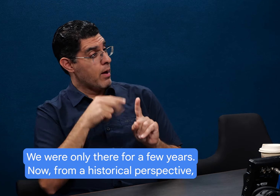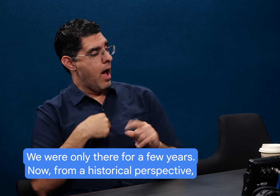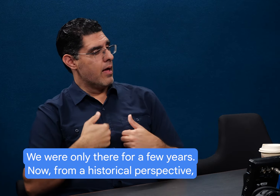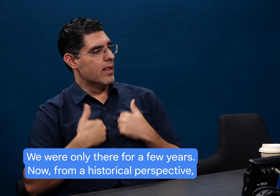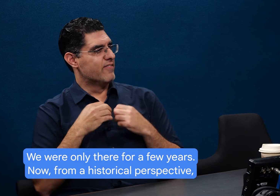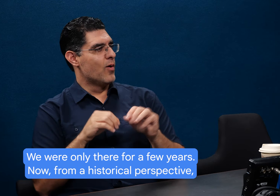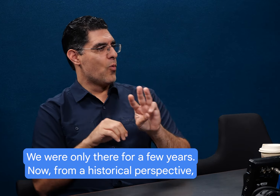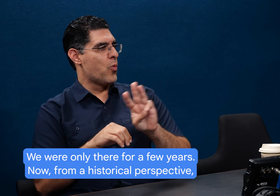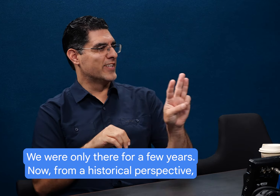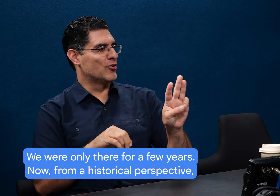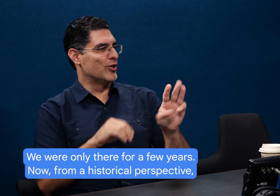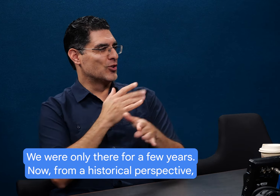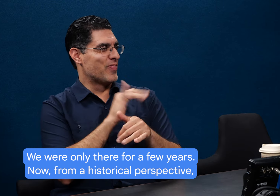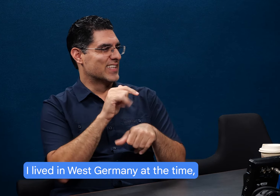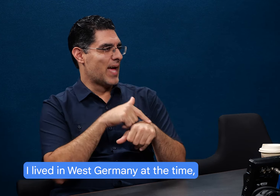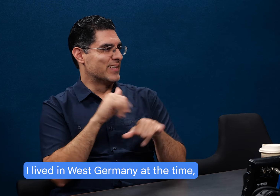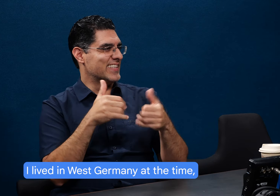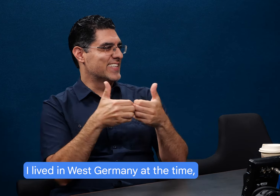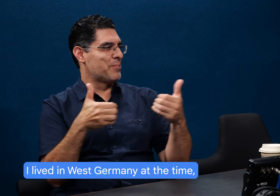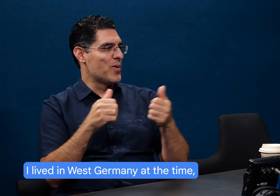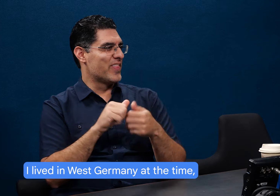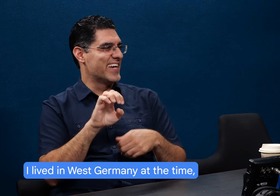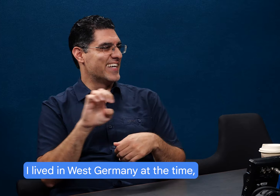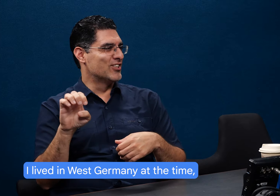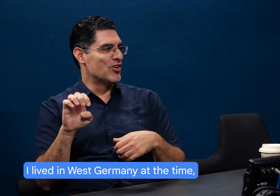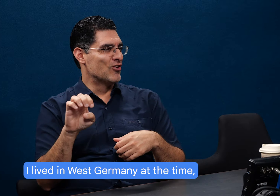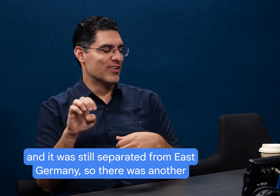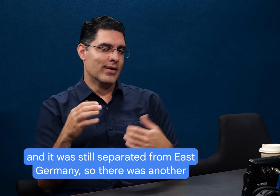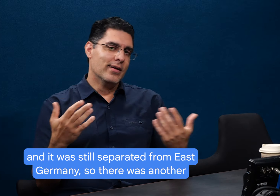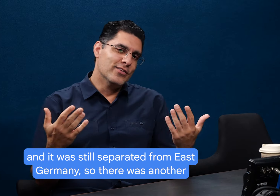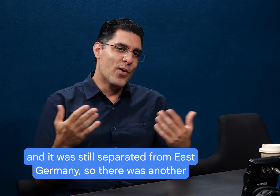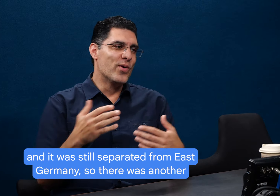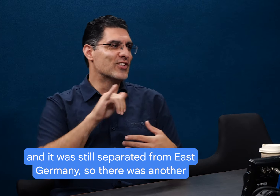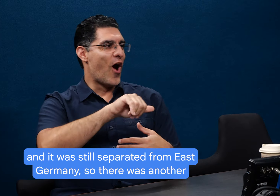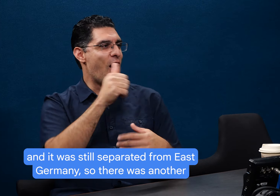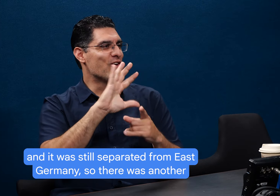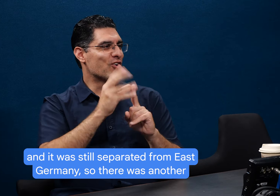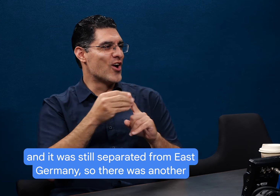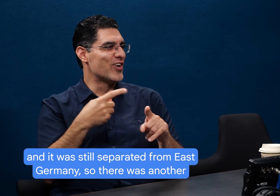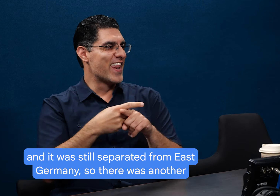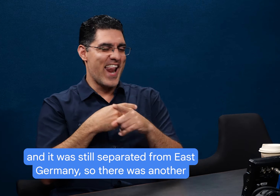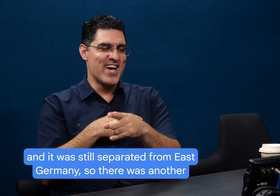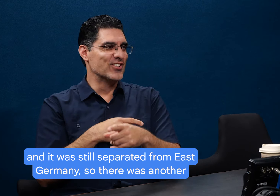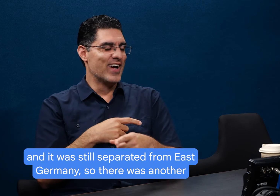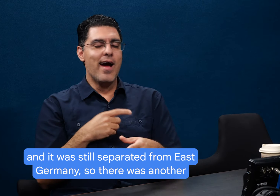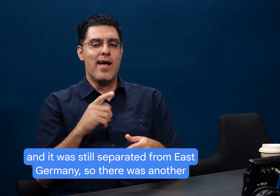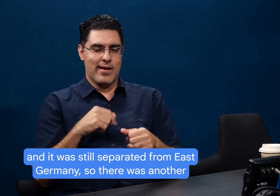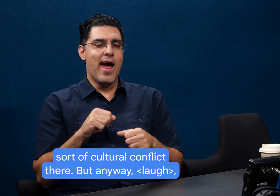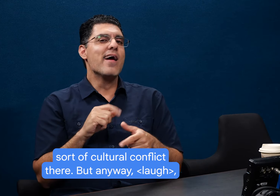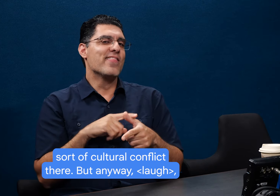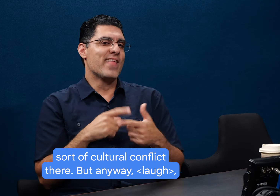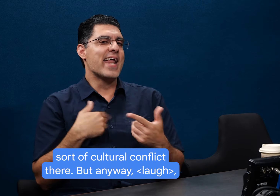Now, from a historical perspective, I lived in West Germany at the time, and it was still separated from East Germany. So there was